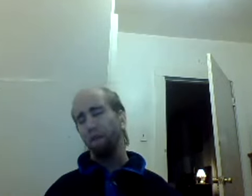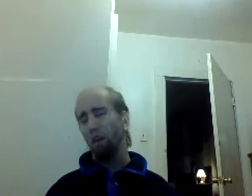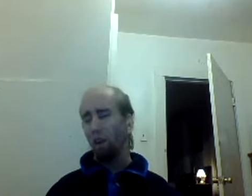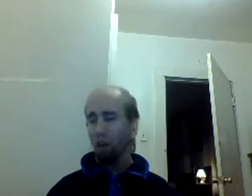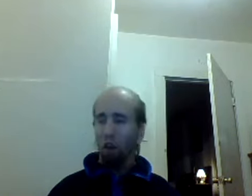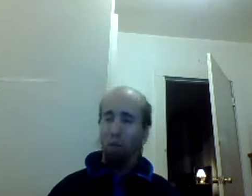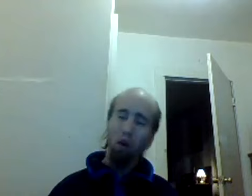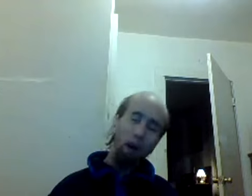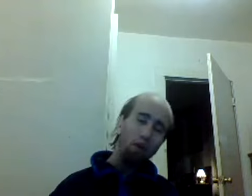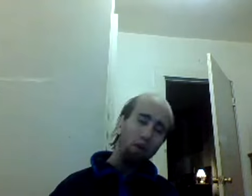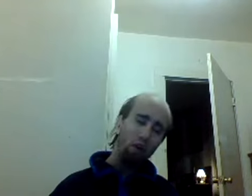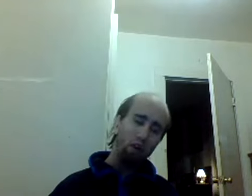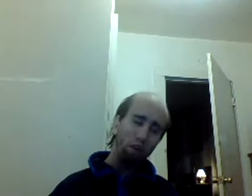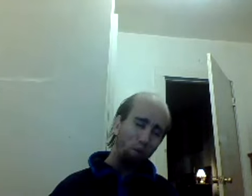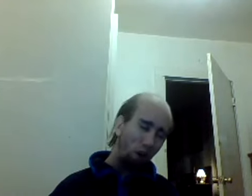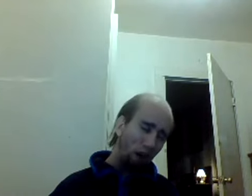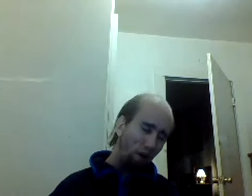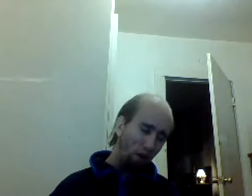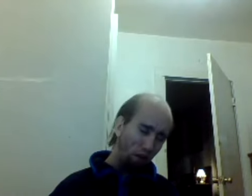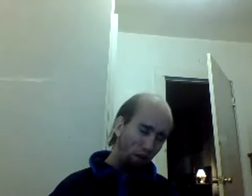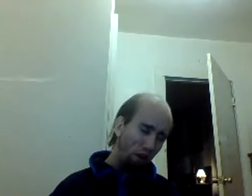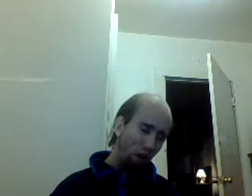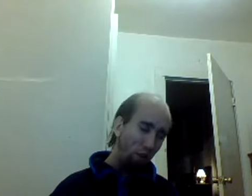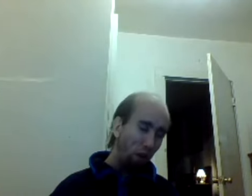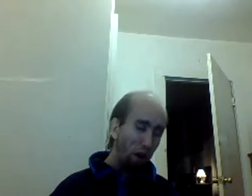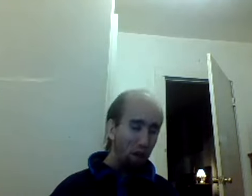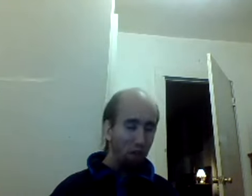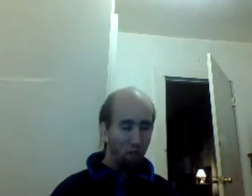will I ever will I ever understand why